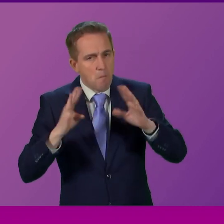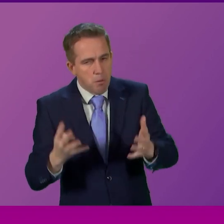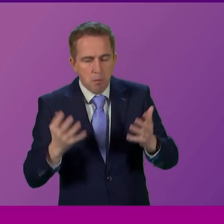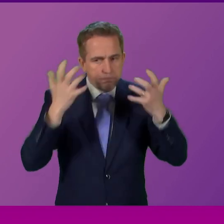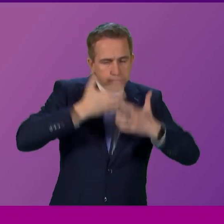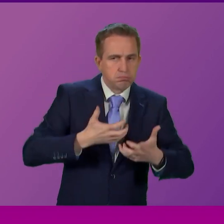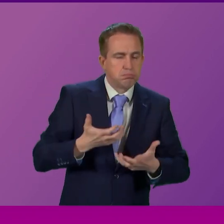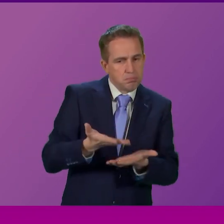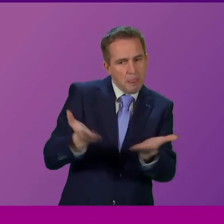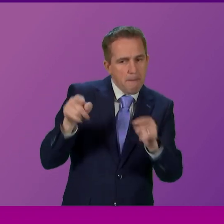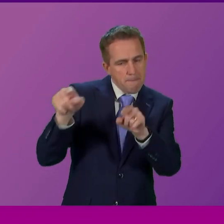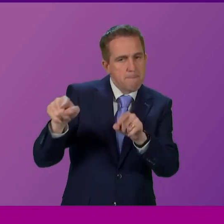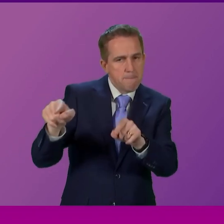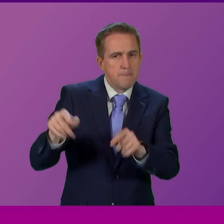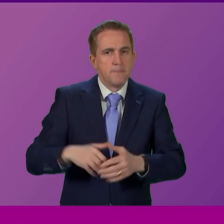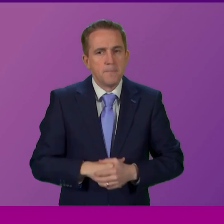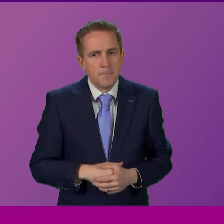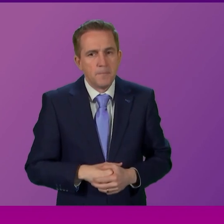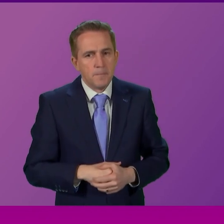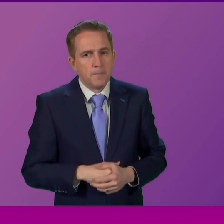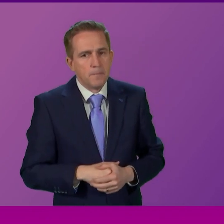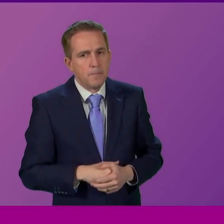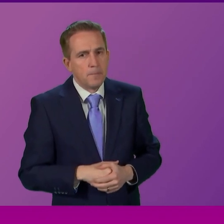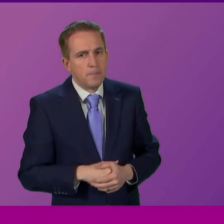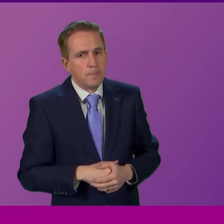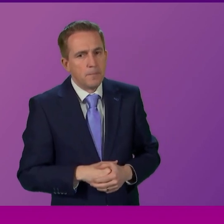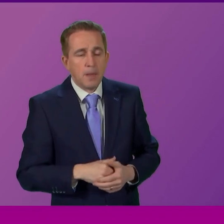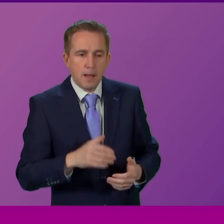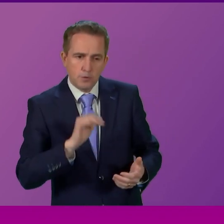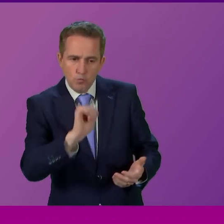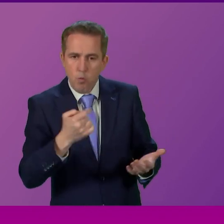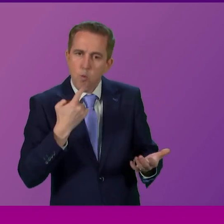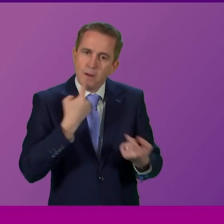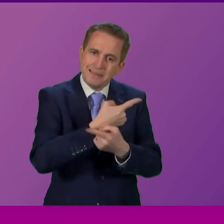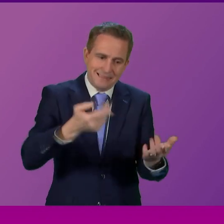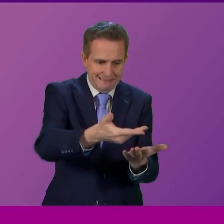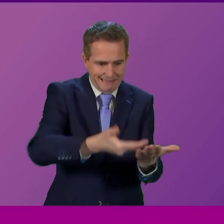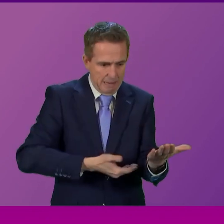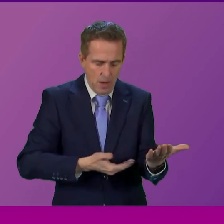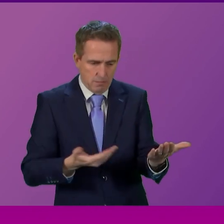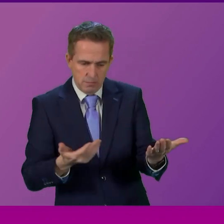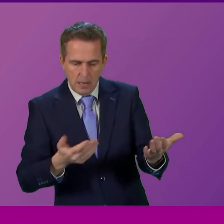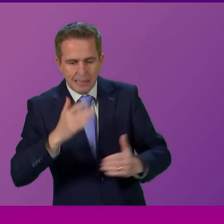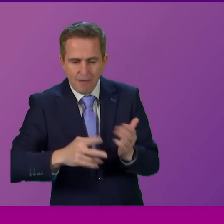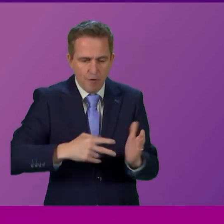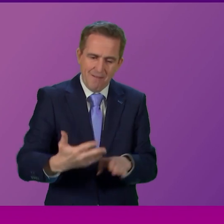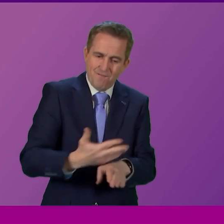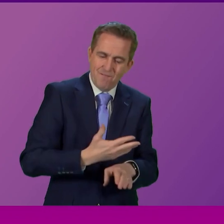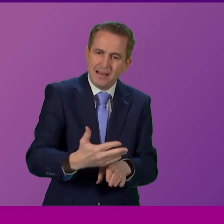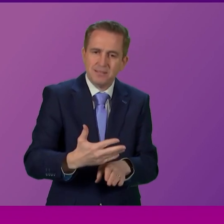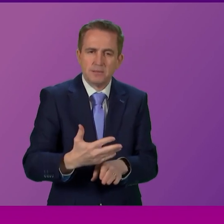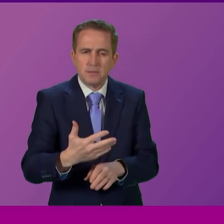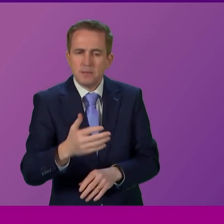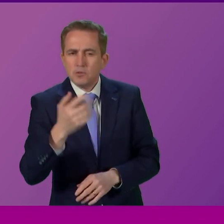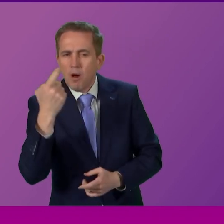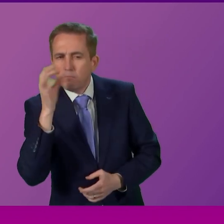and with that in mind not having had a view of the statement in advance or having a chance to read it I have listened carefully to see whether there was